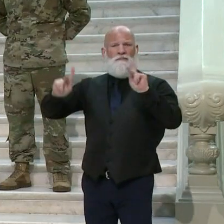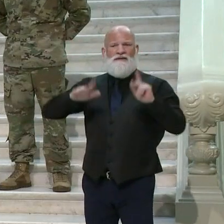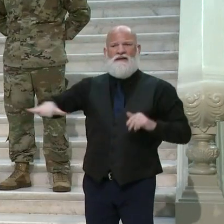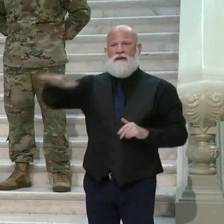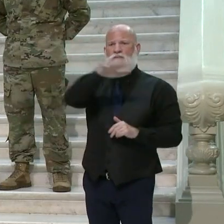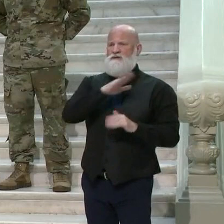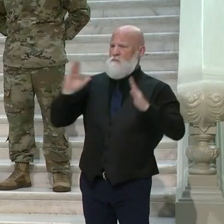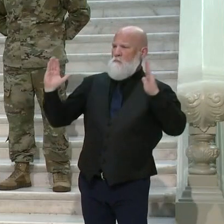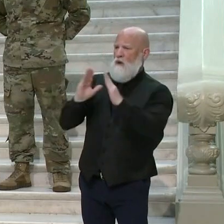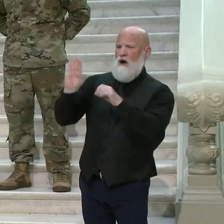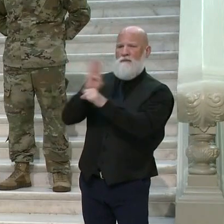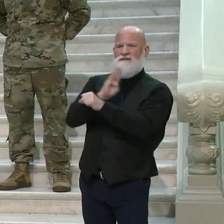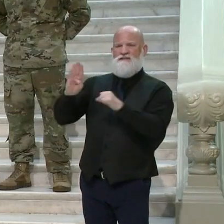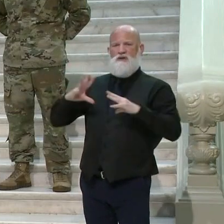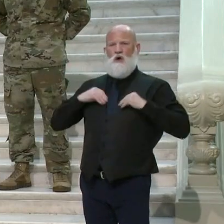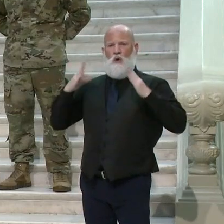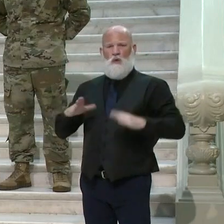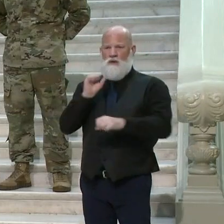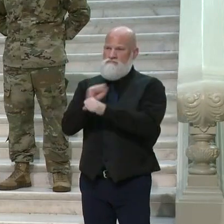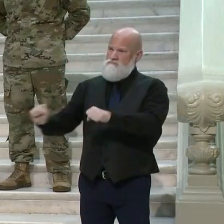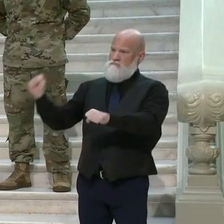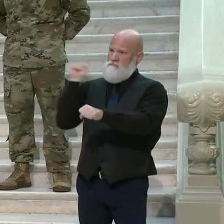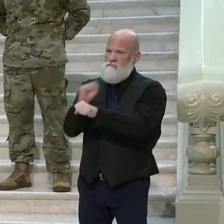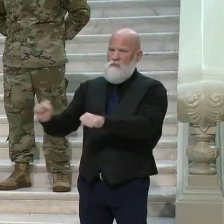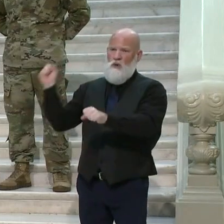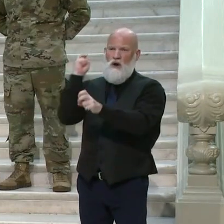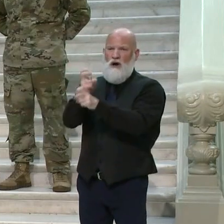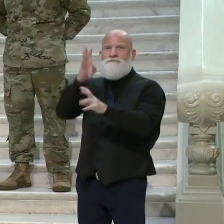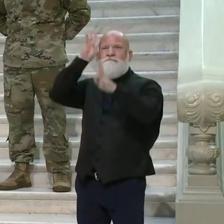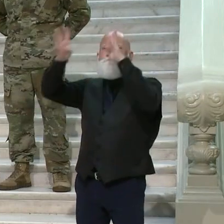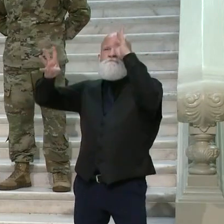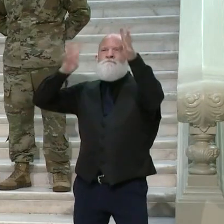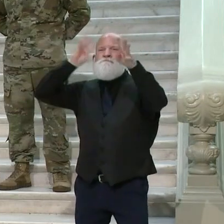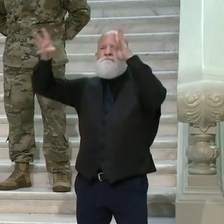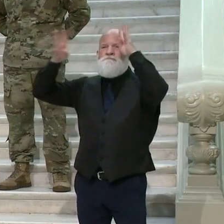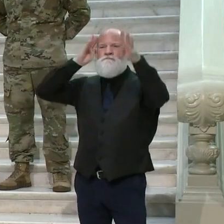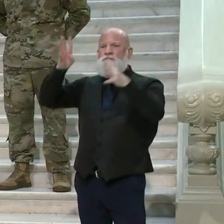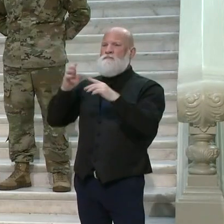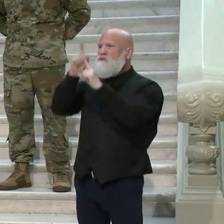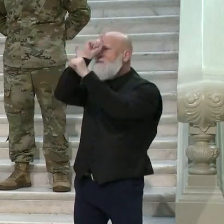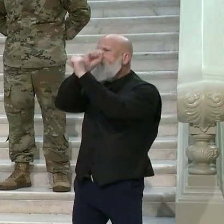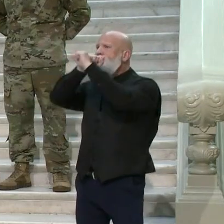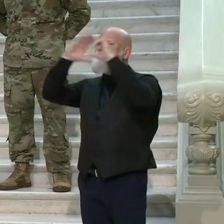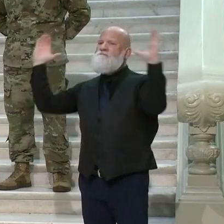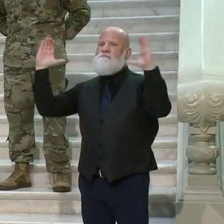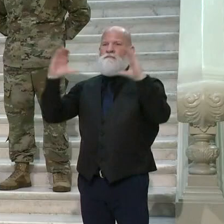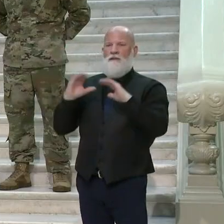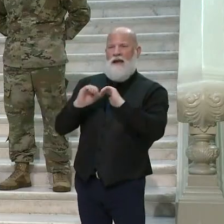And they're innovative. And it's incredible what they're doing to meet the guidelines.